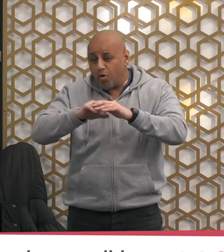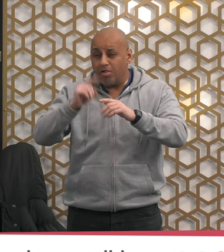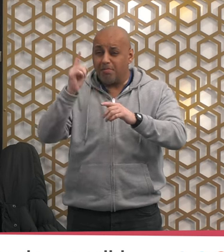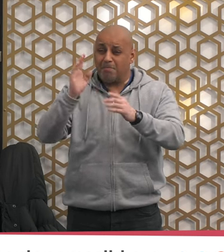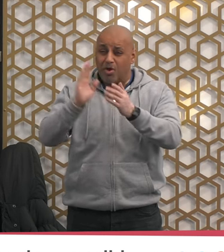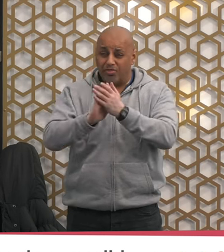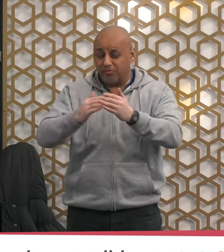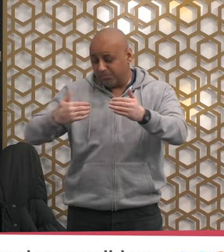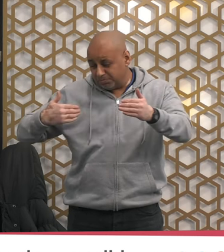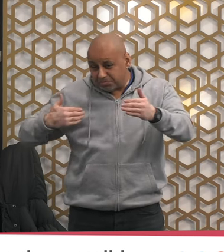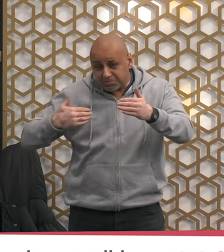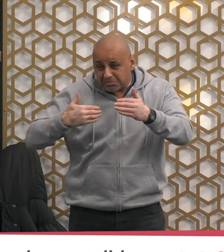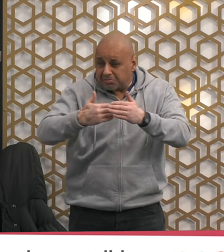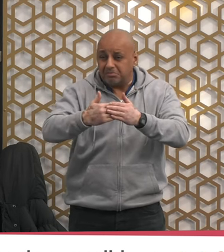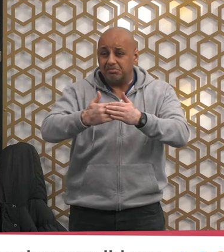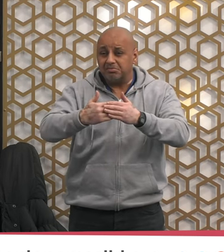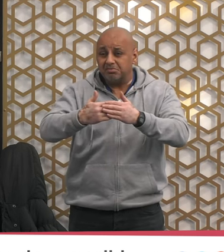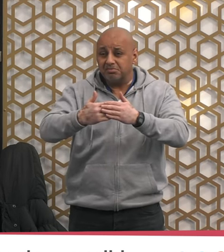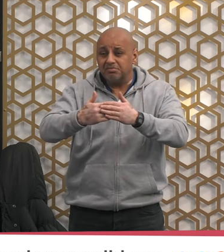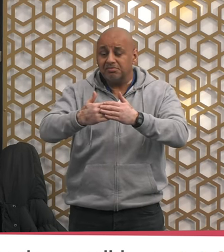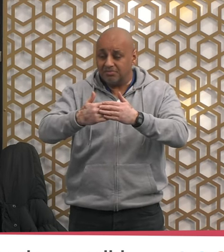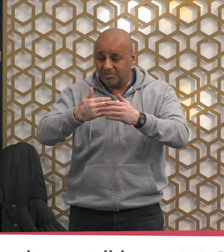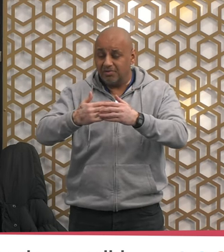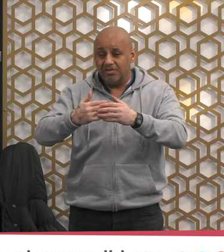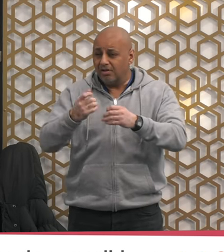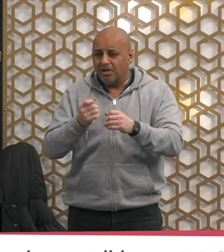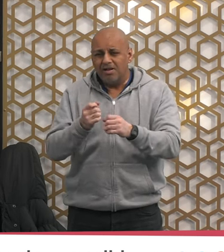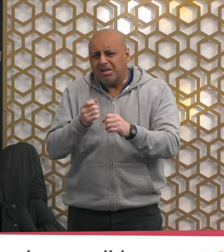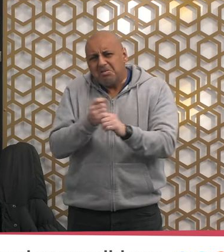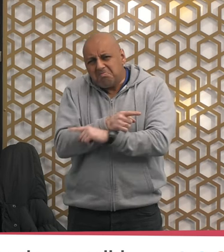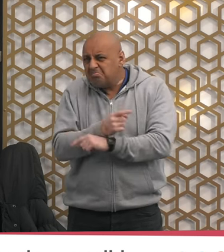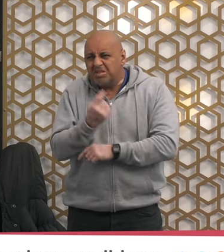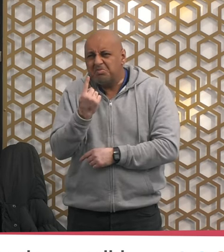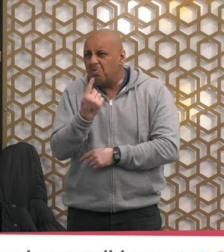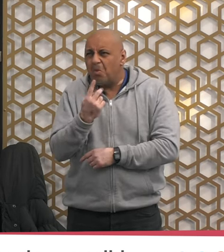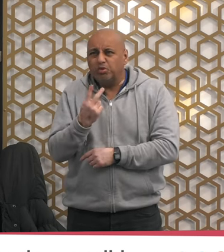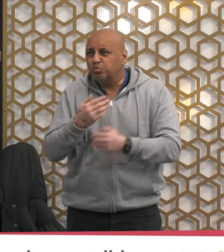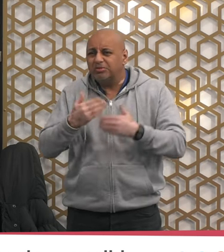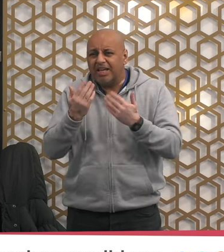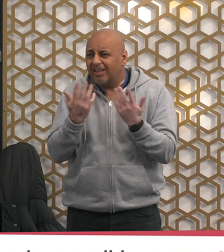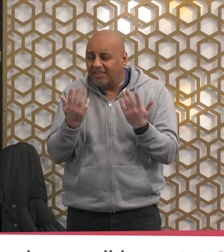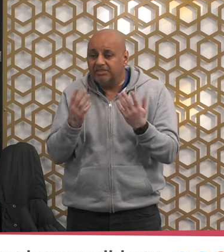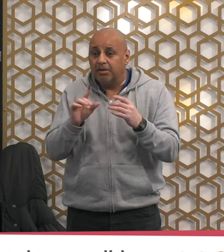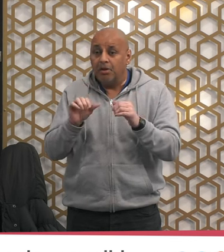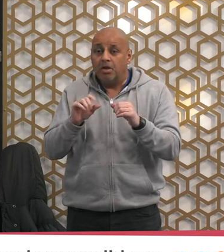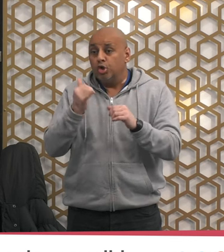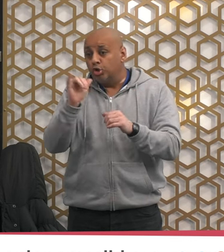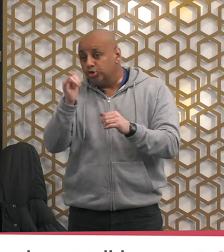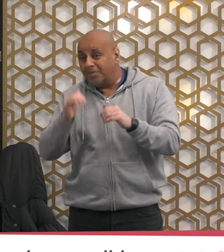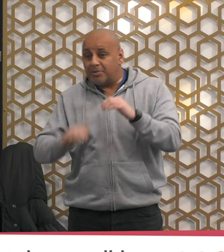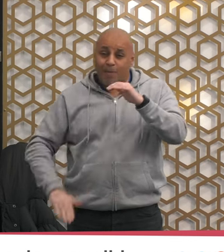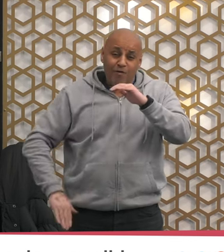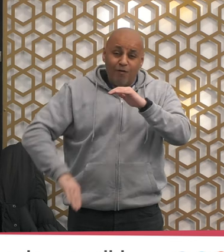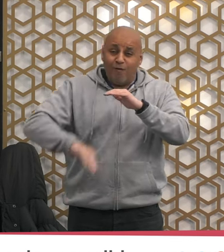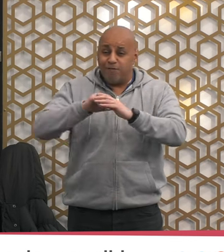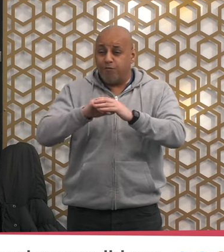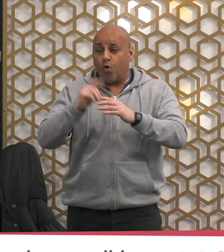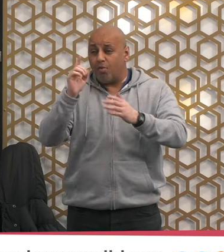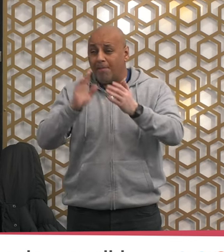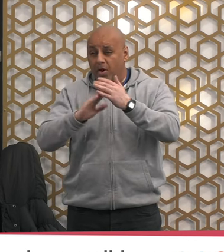and sometime he would fast the whole month of Shaban in order to get ready for the month of Ramadan